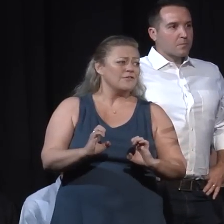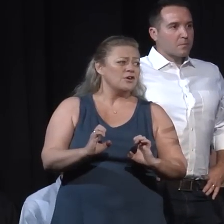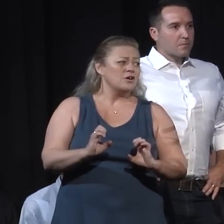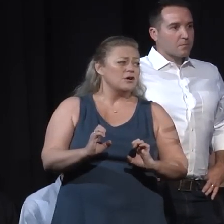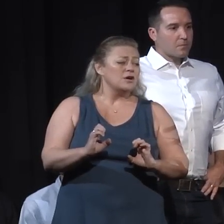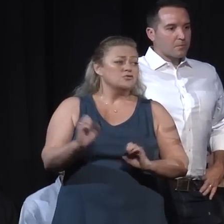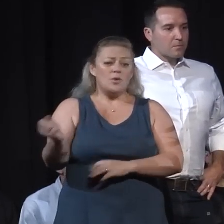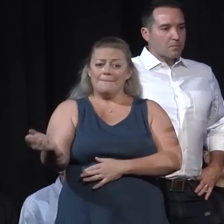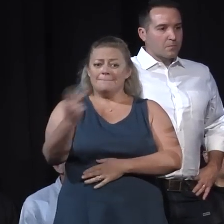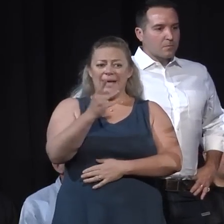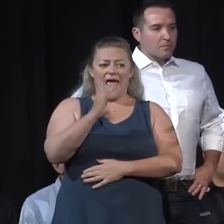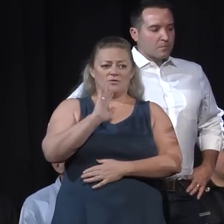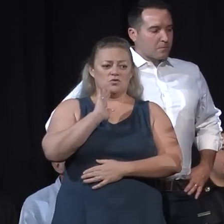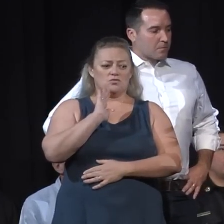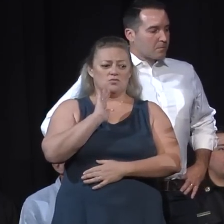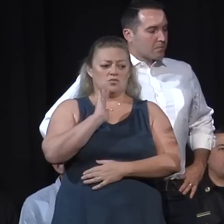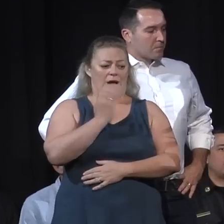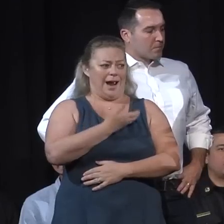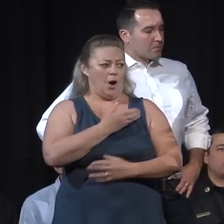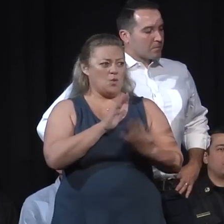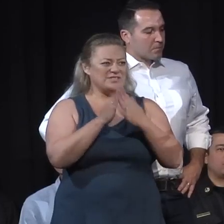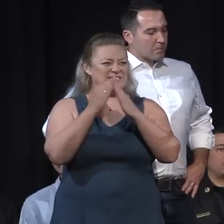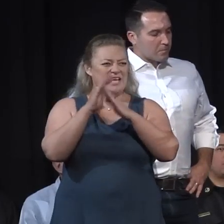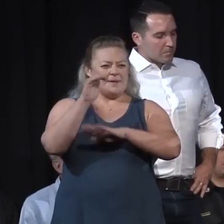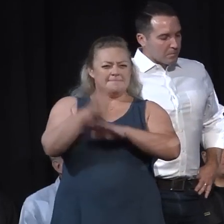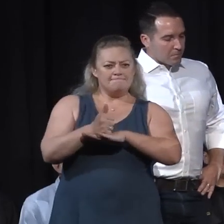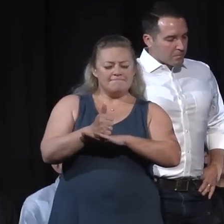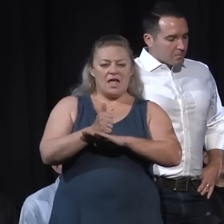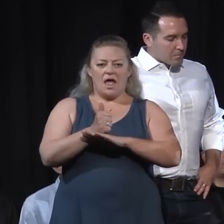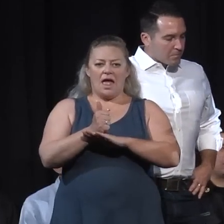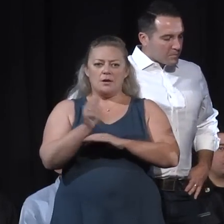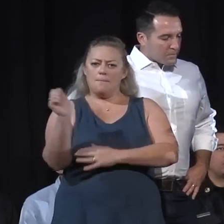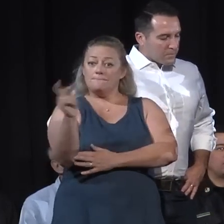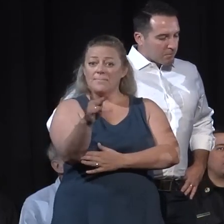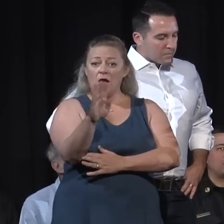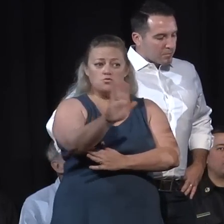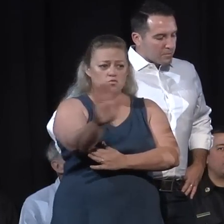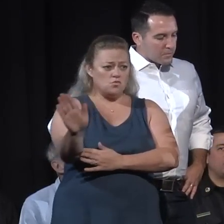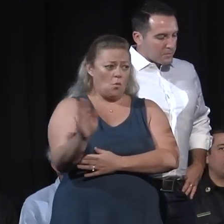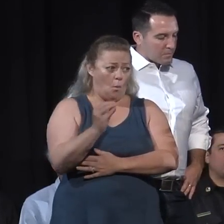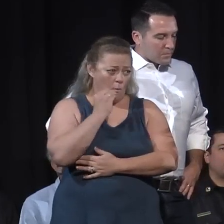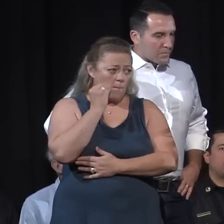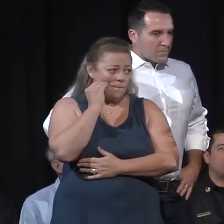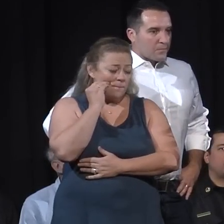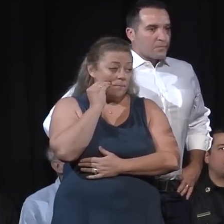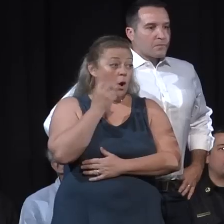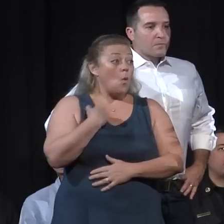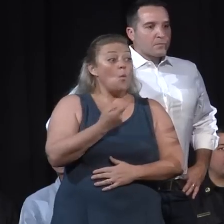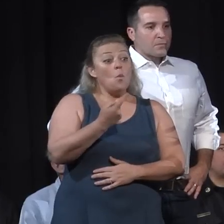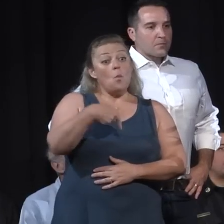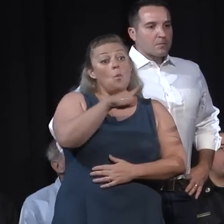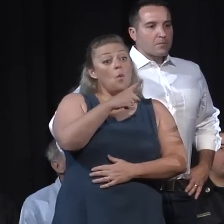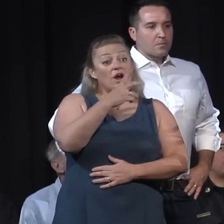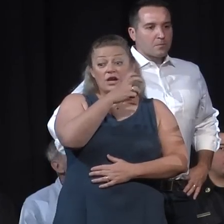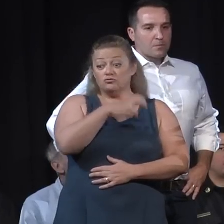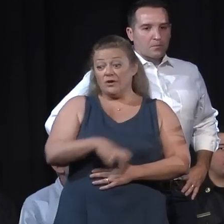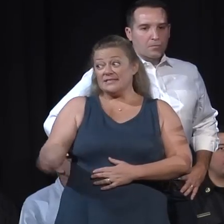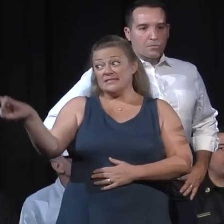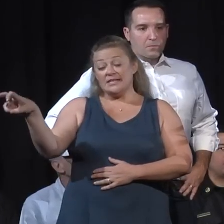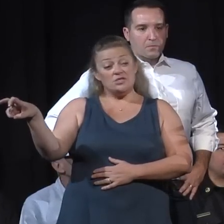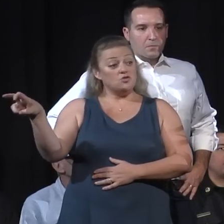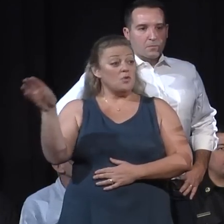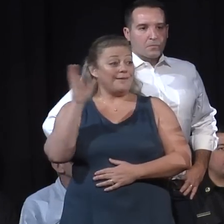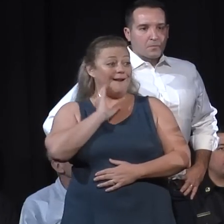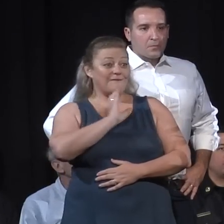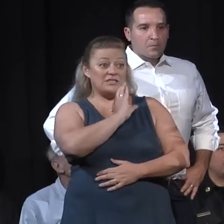you all back in your homes. In order to facilitate that we are going to transition to the cafeteria. Everybody who is on stage